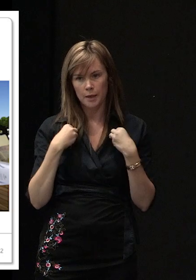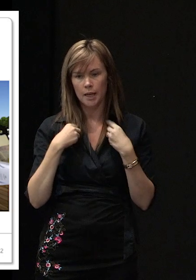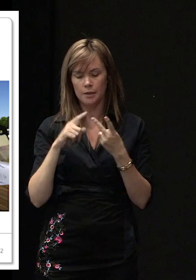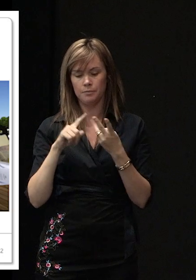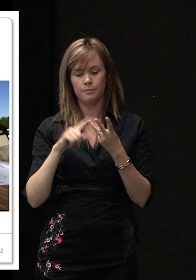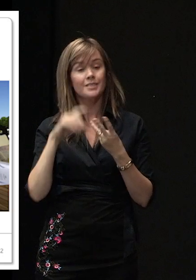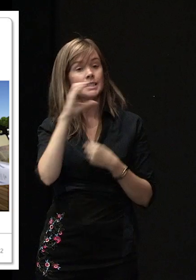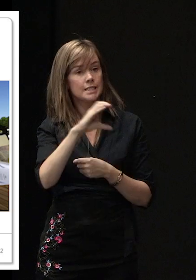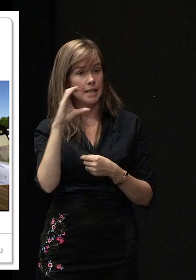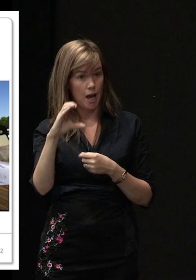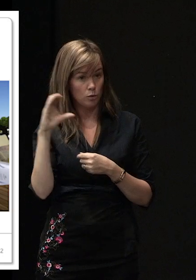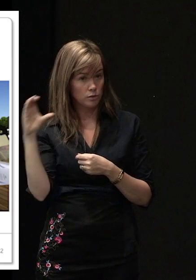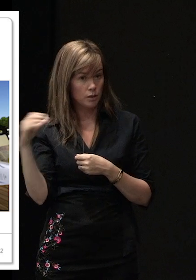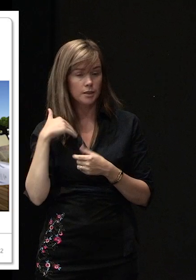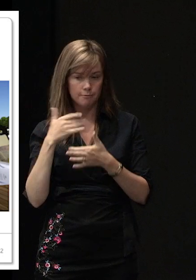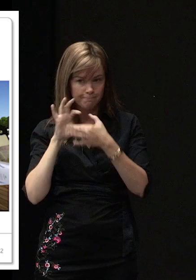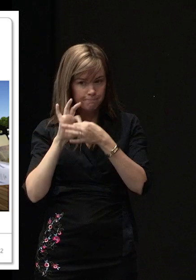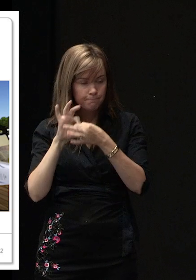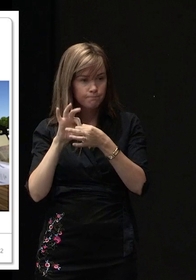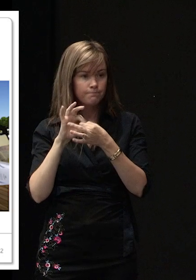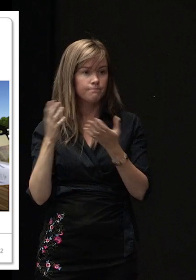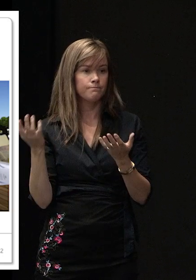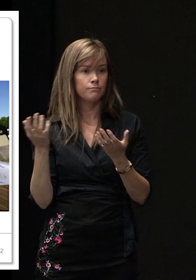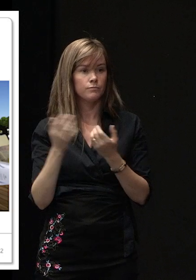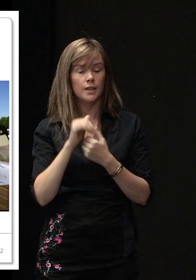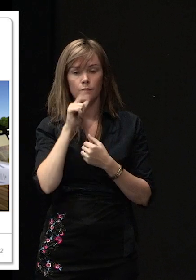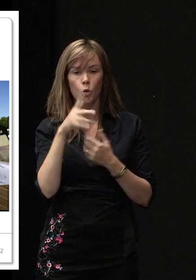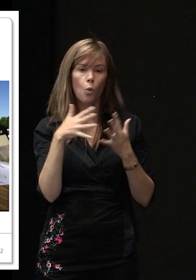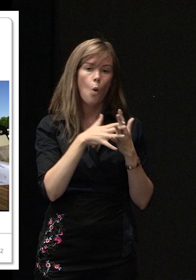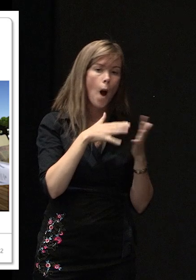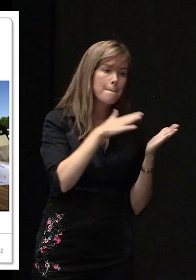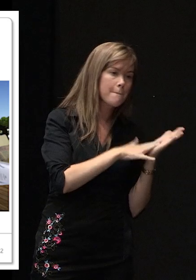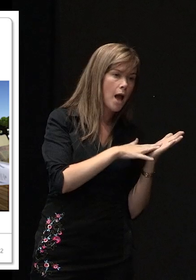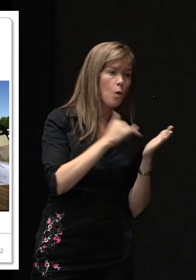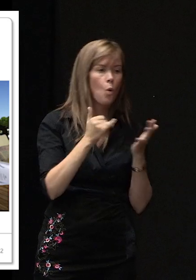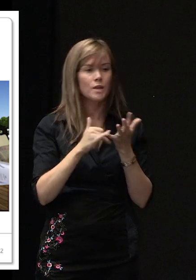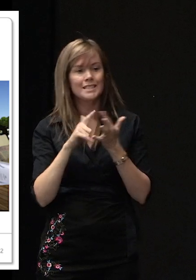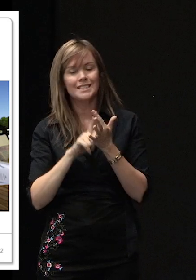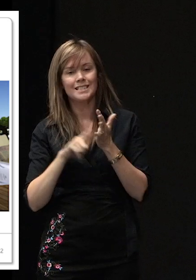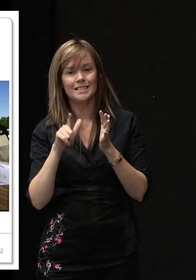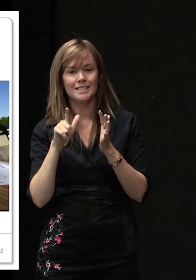the council, Christchurch City Council, if you're in their area, or Waimakariri or Selwyn District Council,